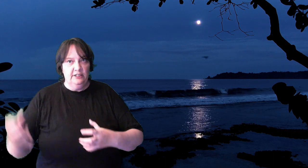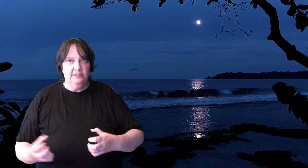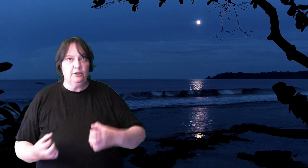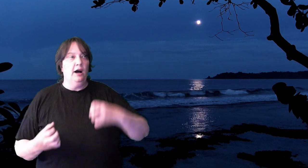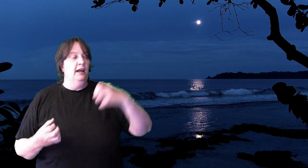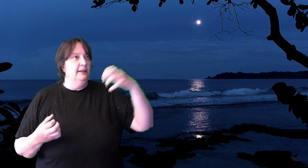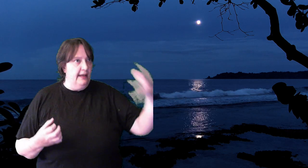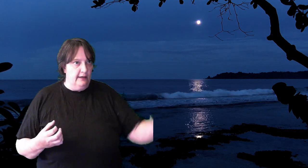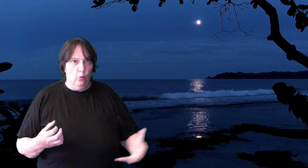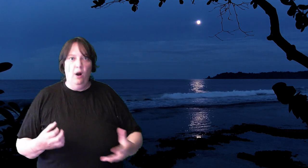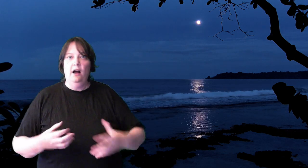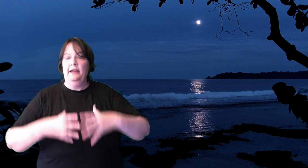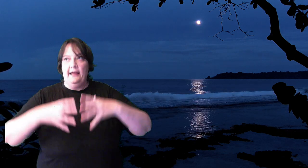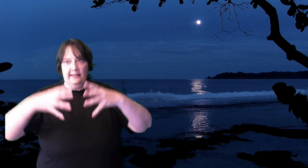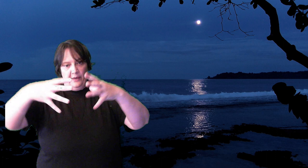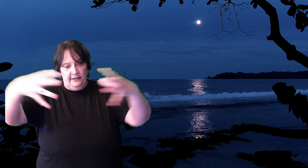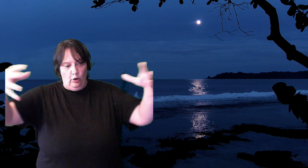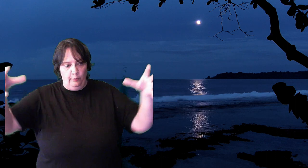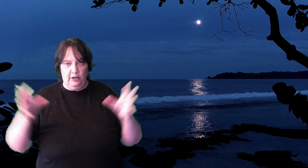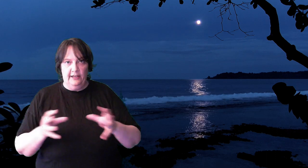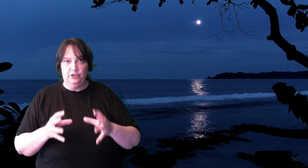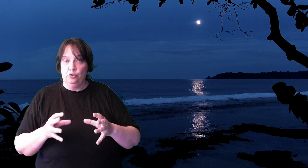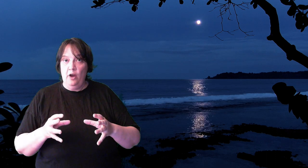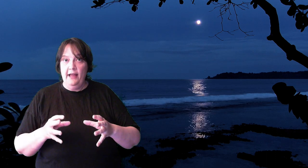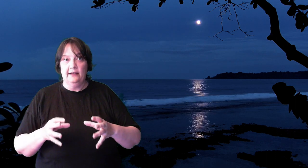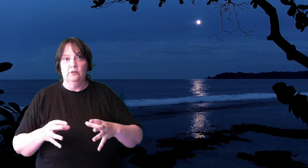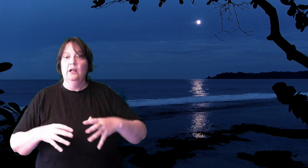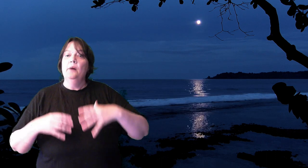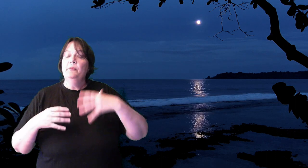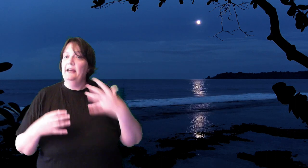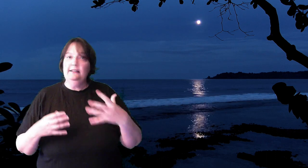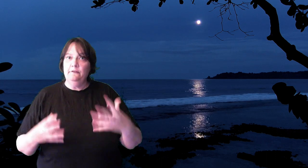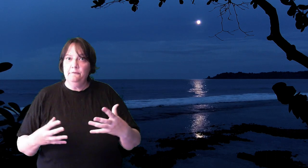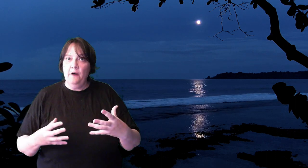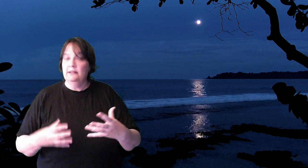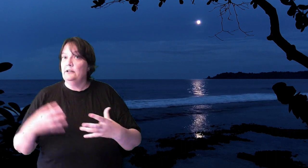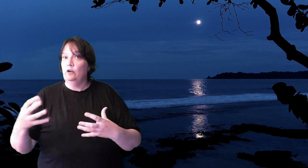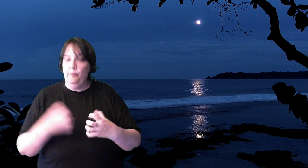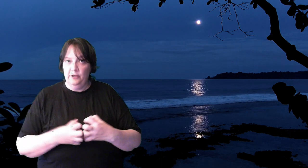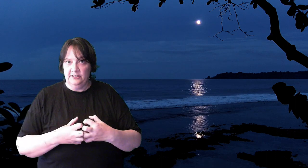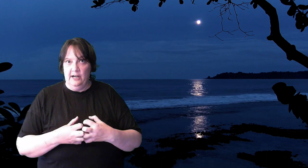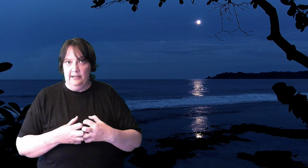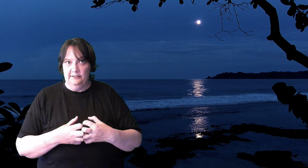Easter Island and Hawaii and they made the whole Polynesian triangle but they didn't find the Galapagos Islands.